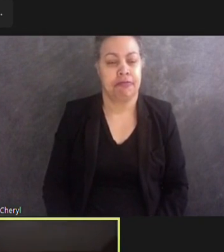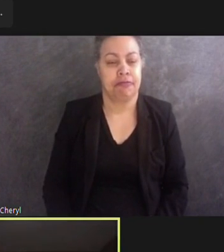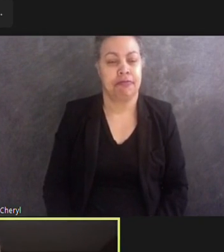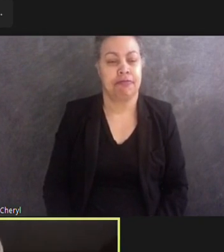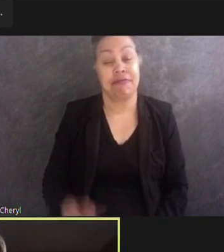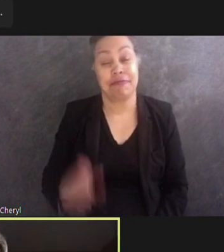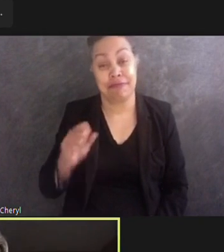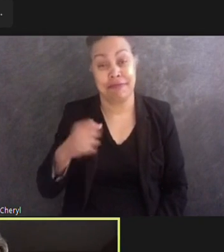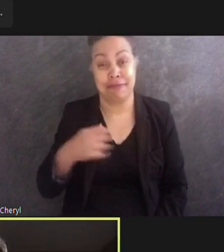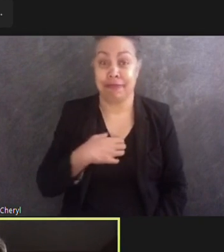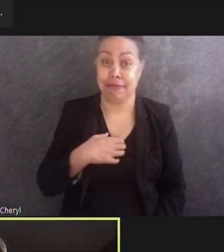indeed.